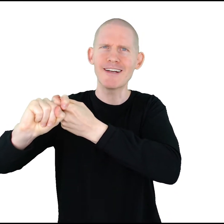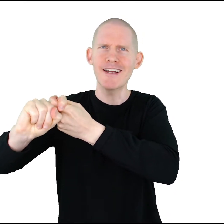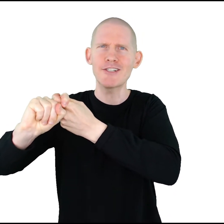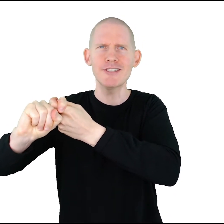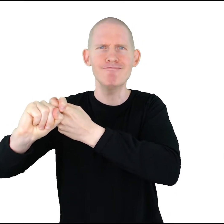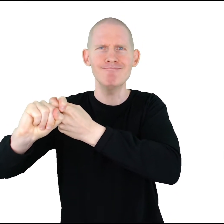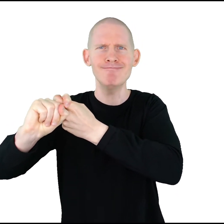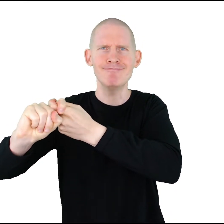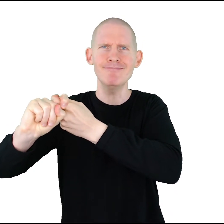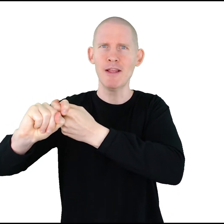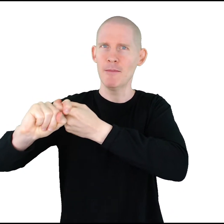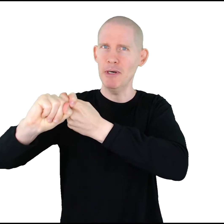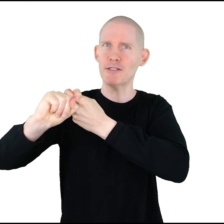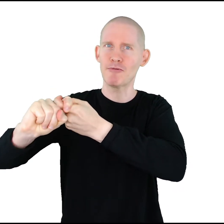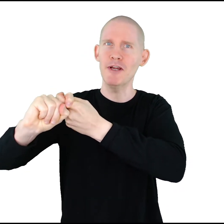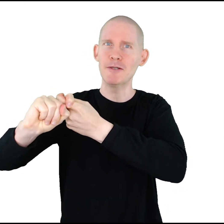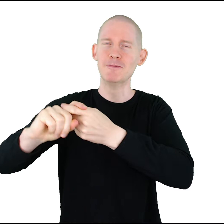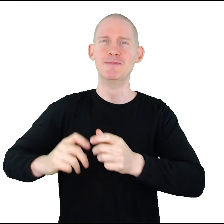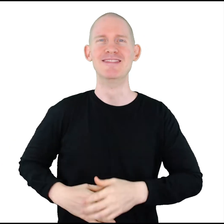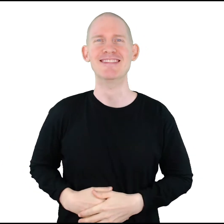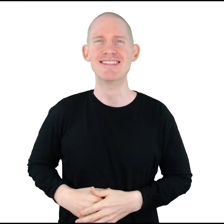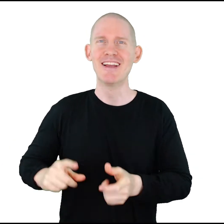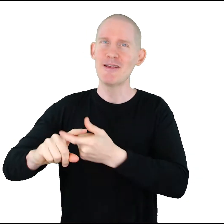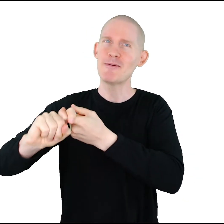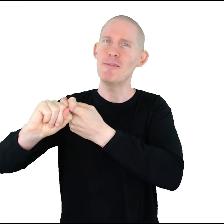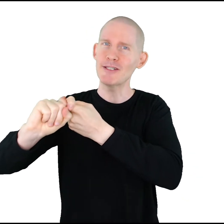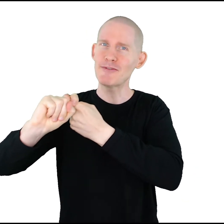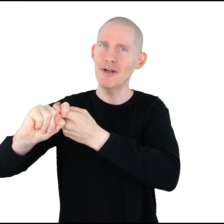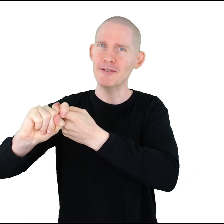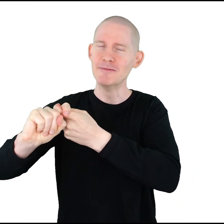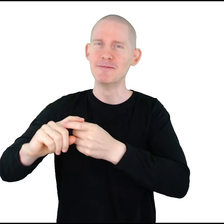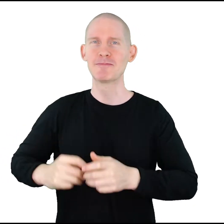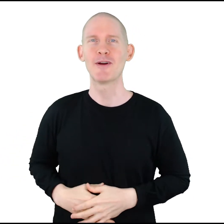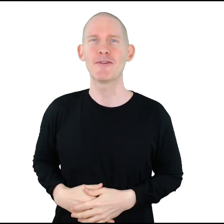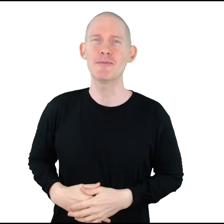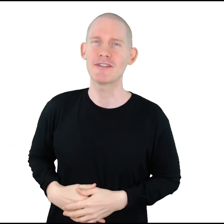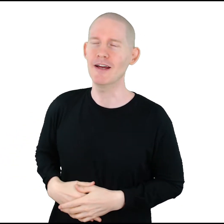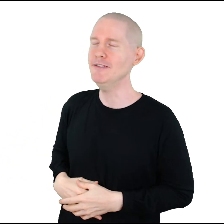connection. Mm-hmm. Best friend. Best friend. From the side.